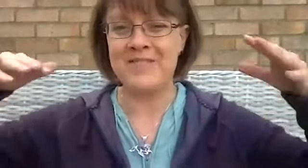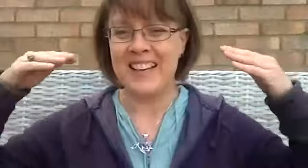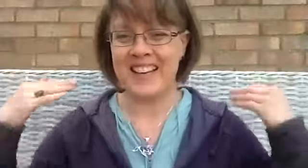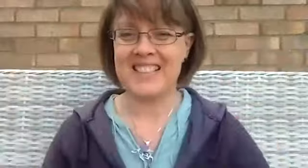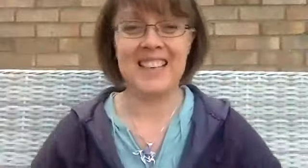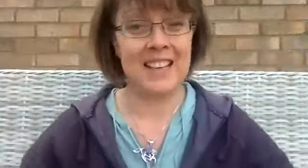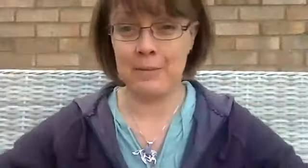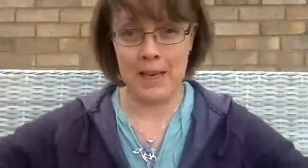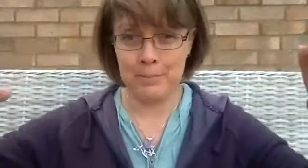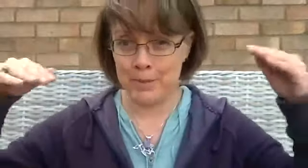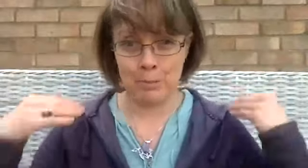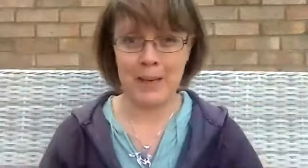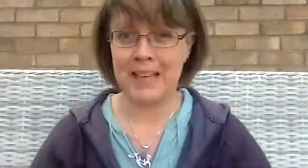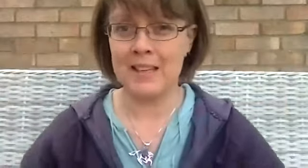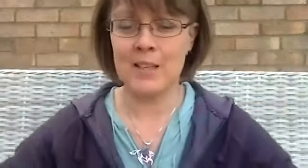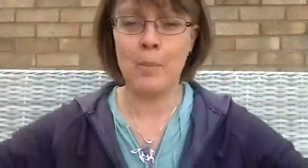i'm actually going to keep sort of picking this up